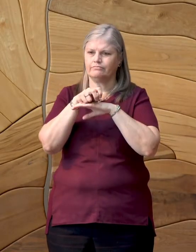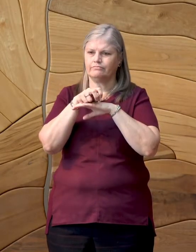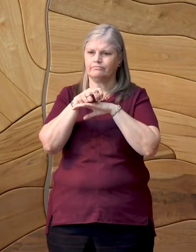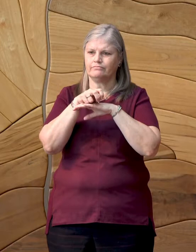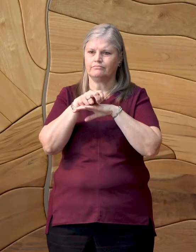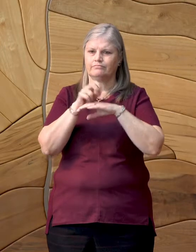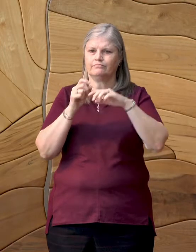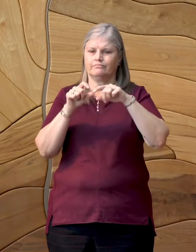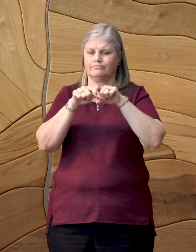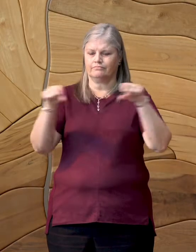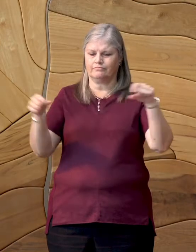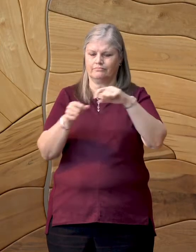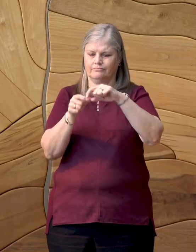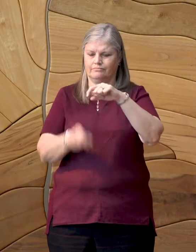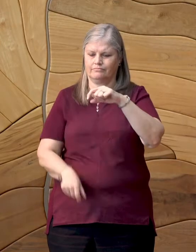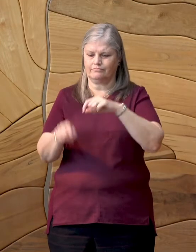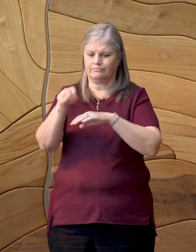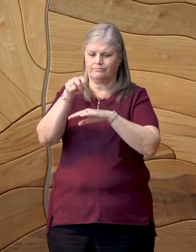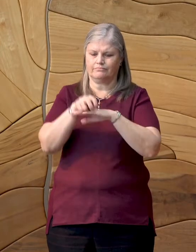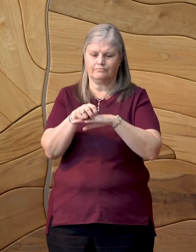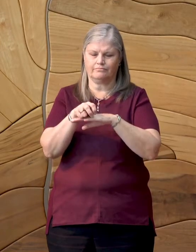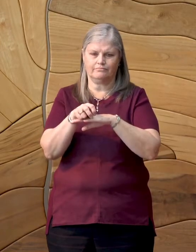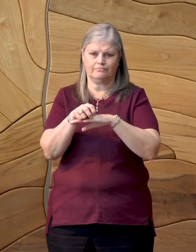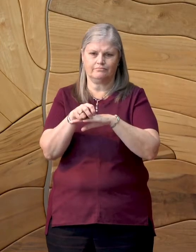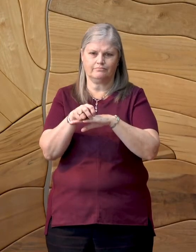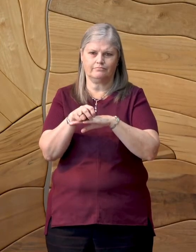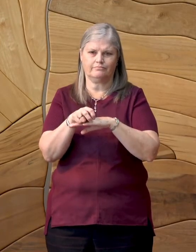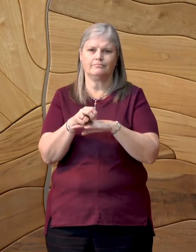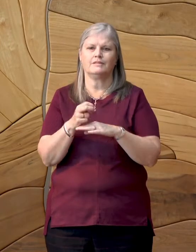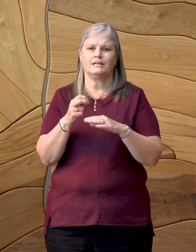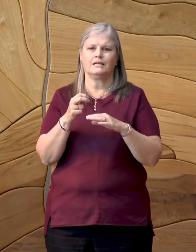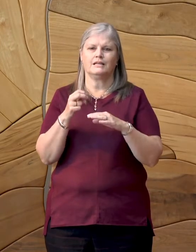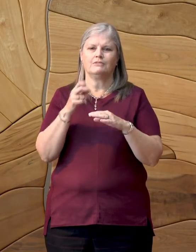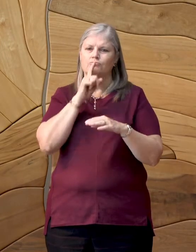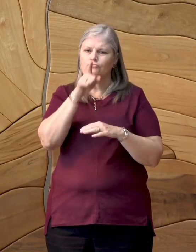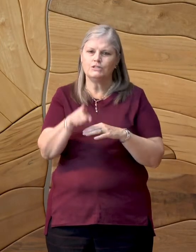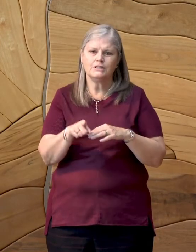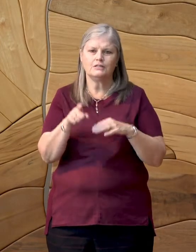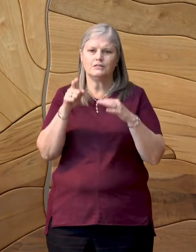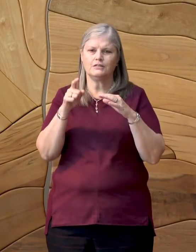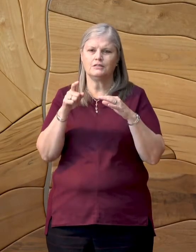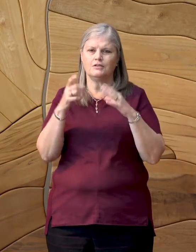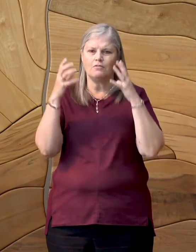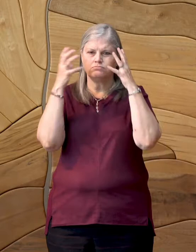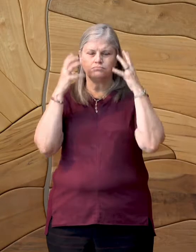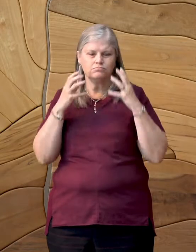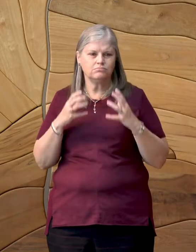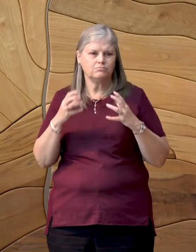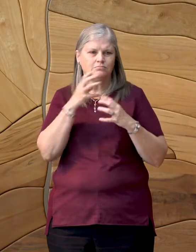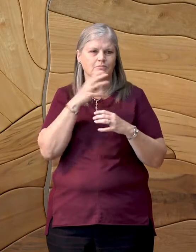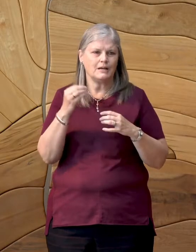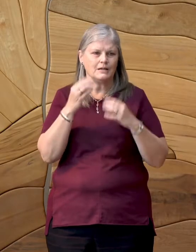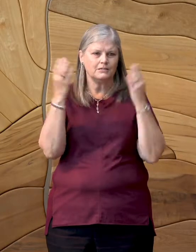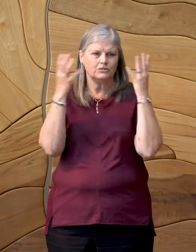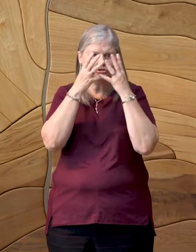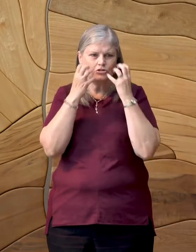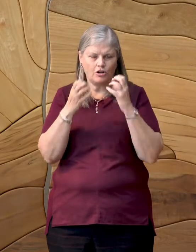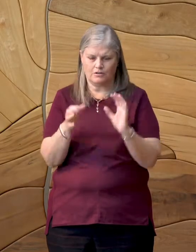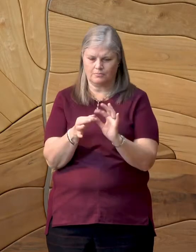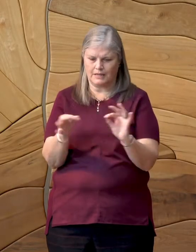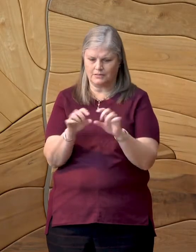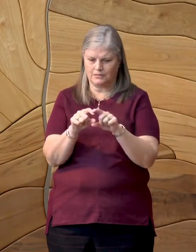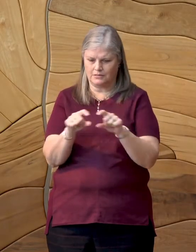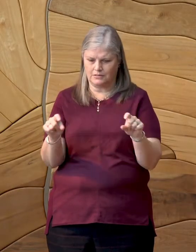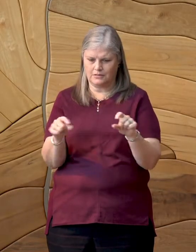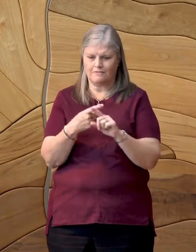pedestal. Dear, dark dapple of plush. A message reads the label from